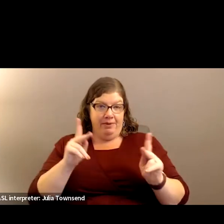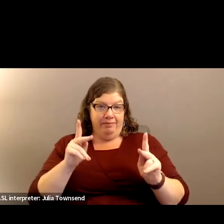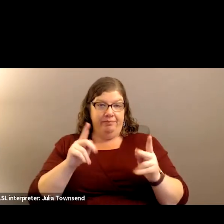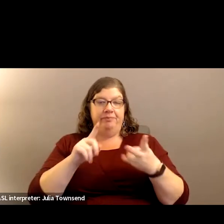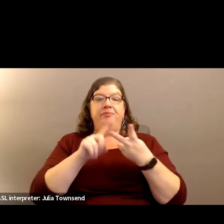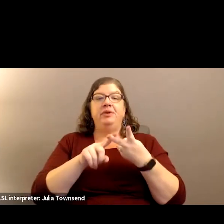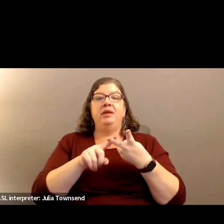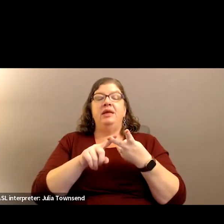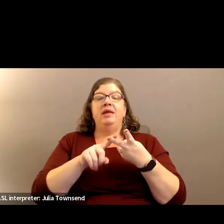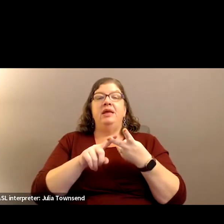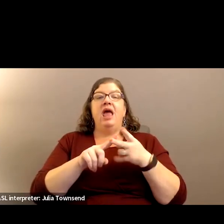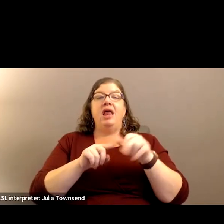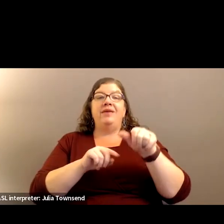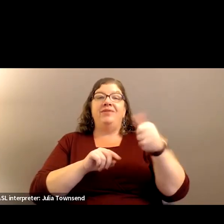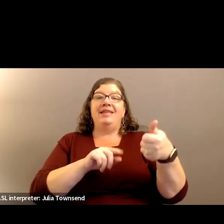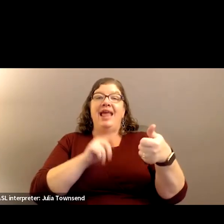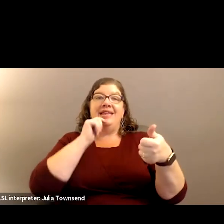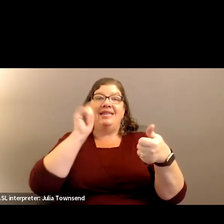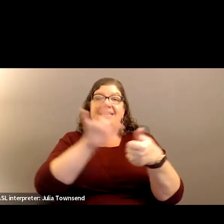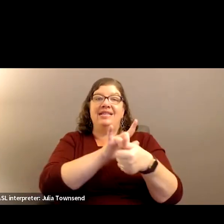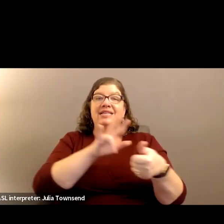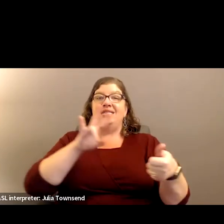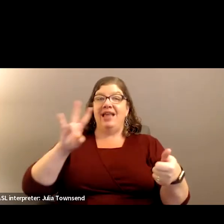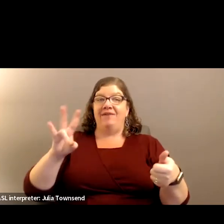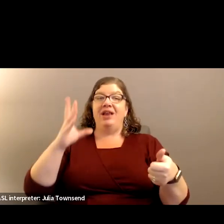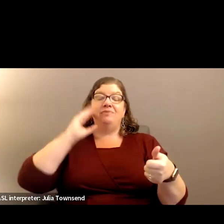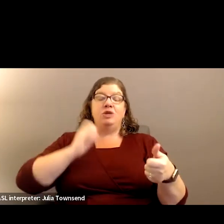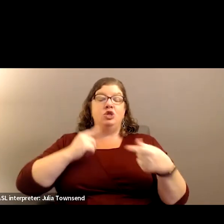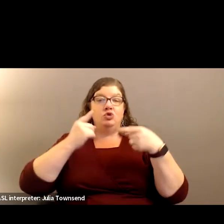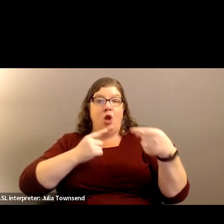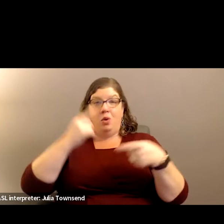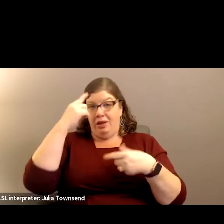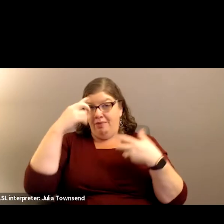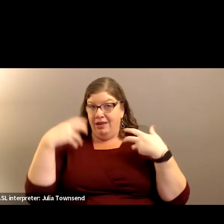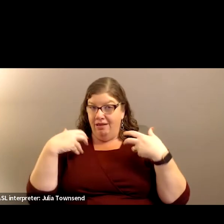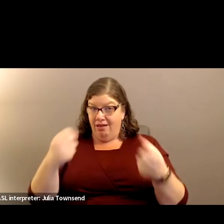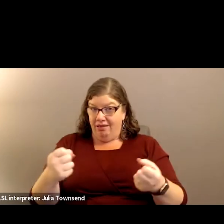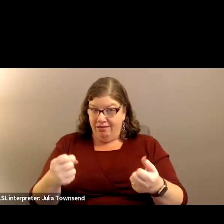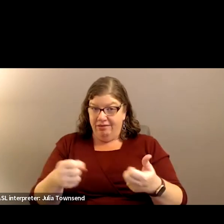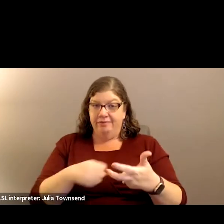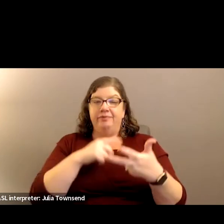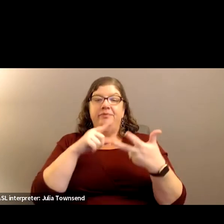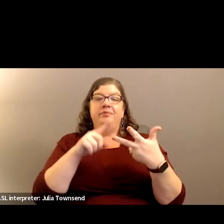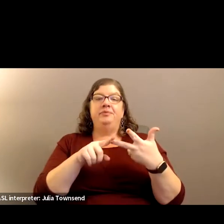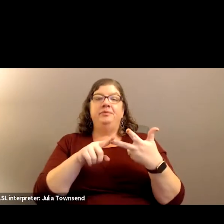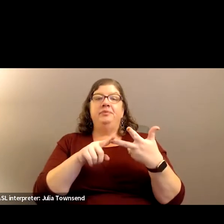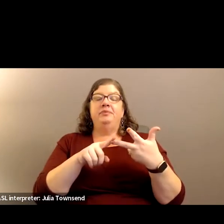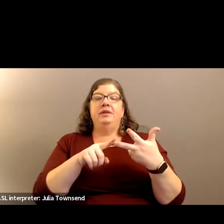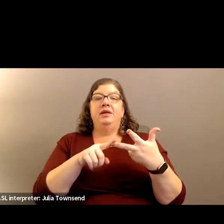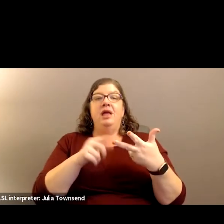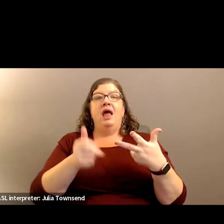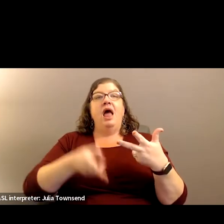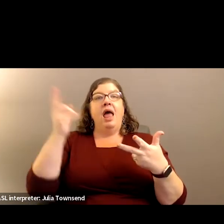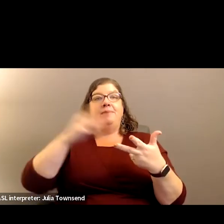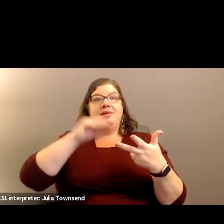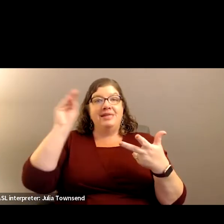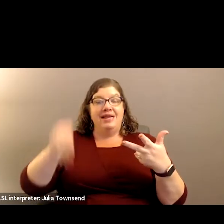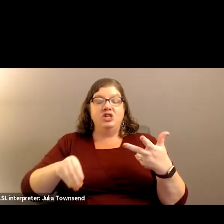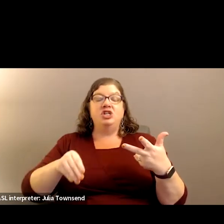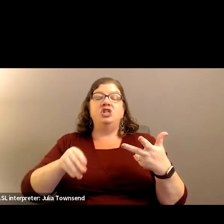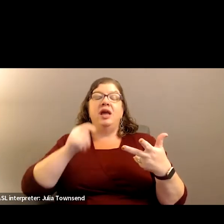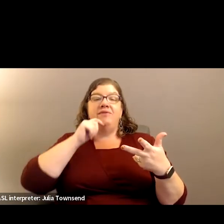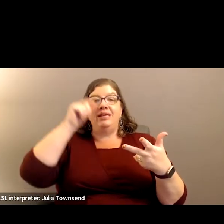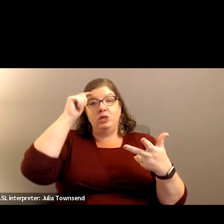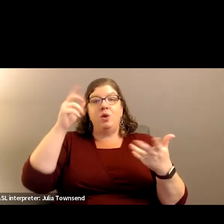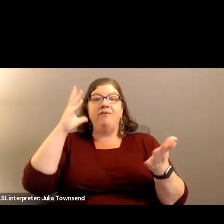7 in 10 teens have experienced mental health struggles. And then as you can see, there's a large percentage of teens that